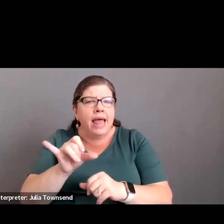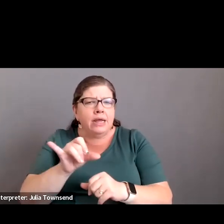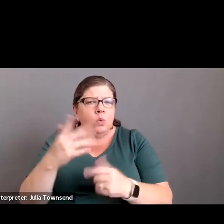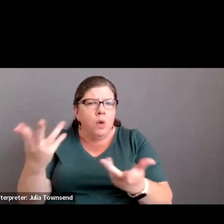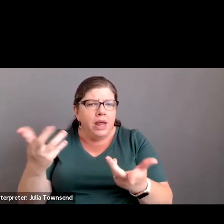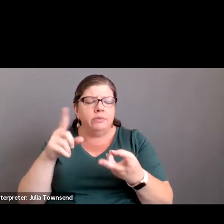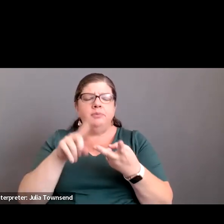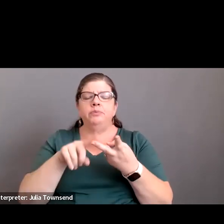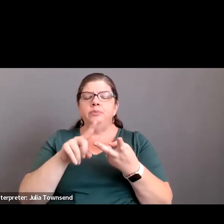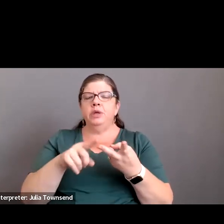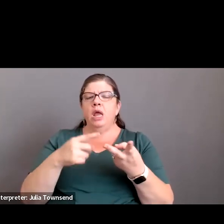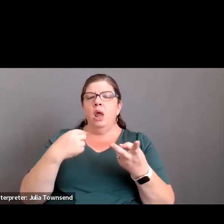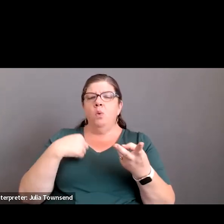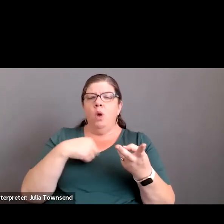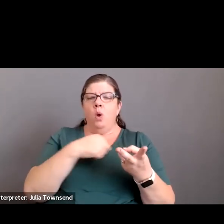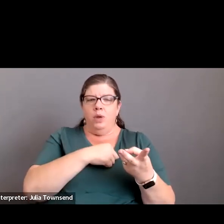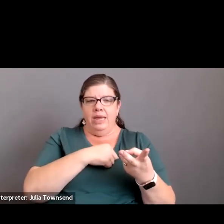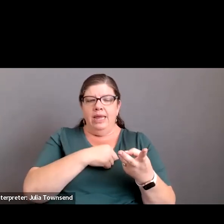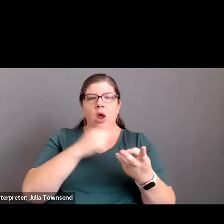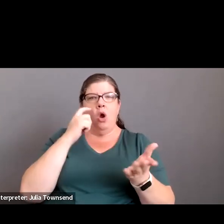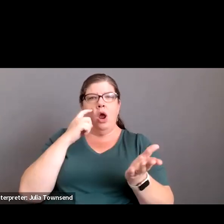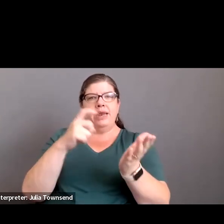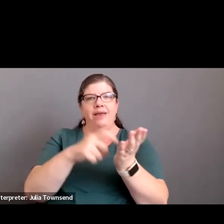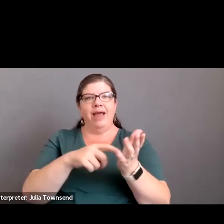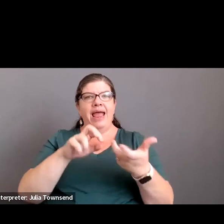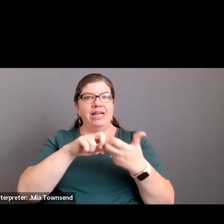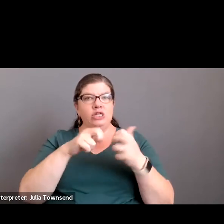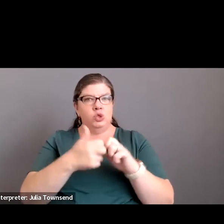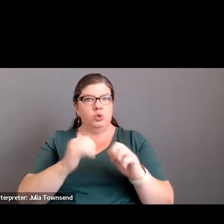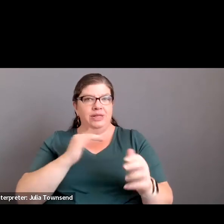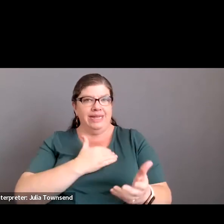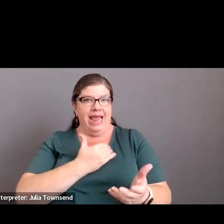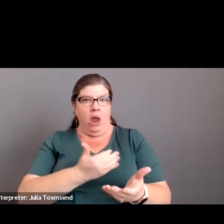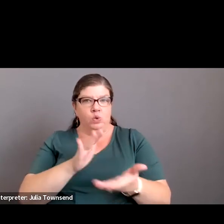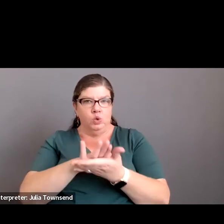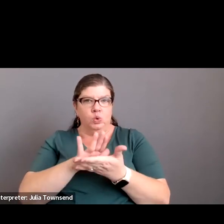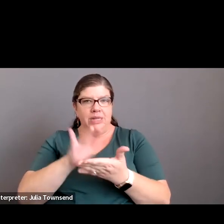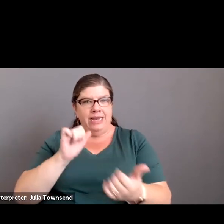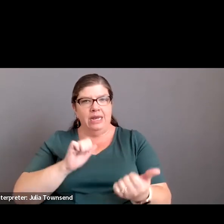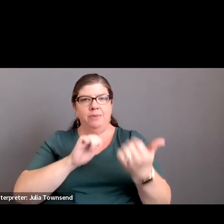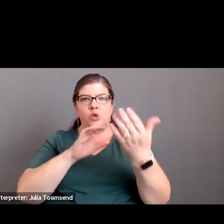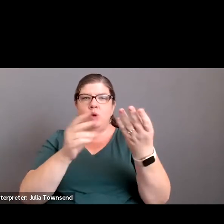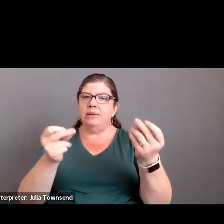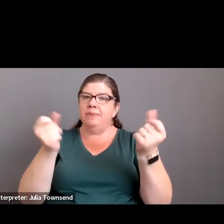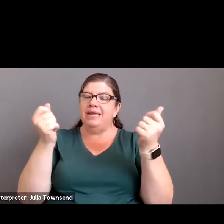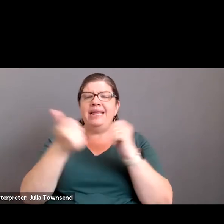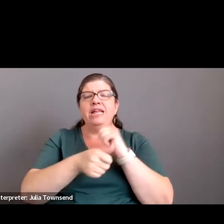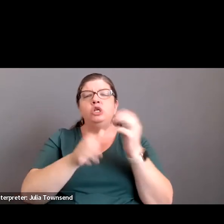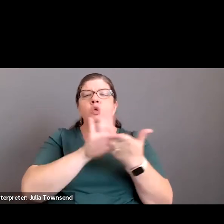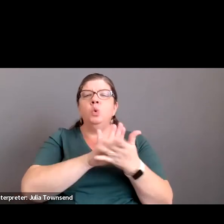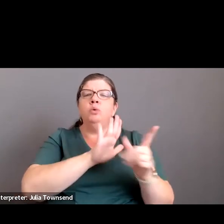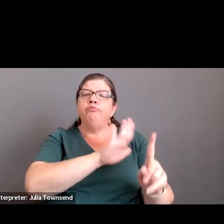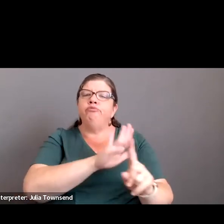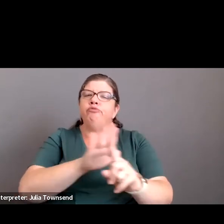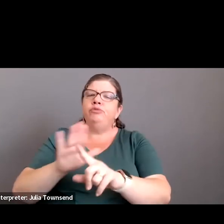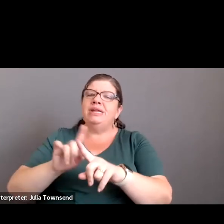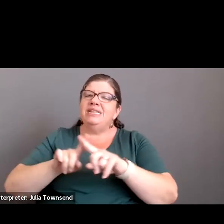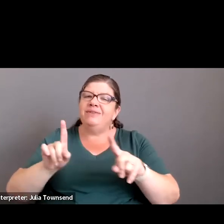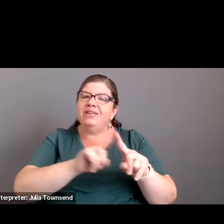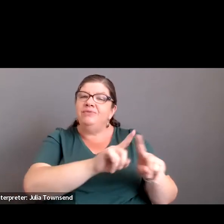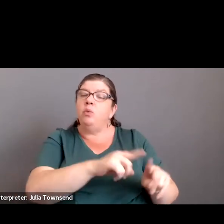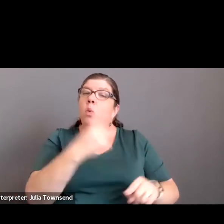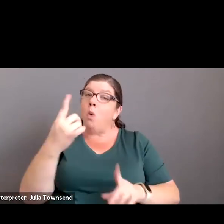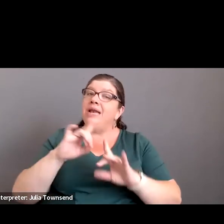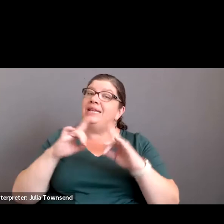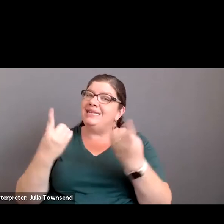we are identifying as issues in our schools that need to be addressed immediately because each school is different, even though we're one district.